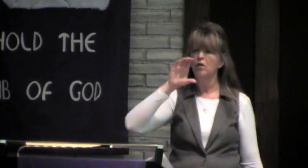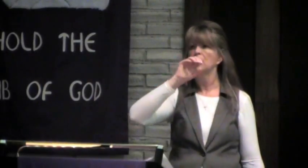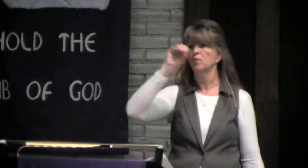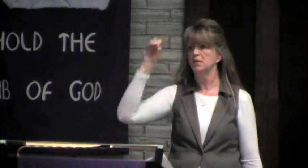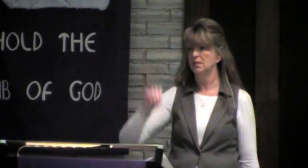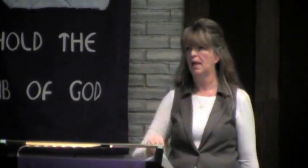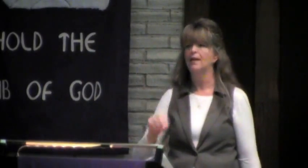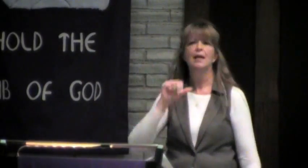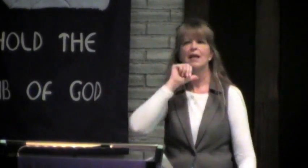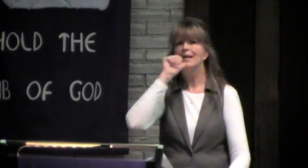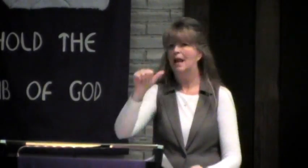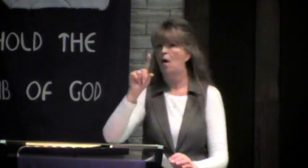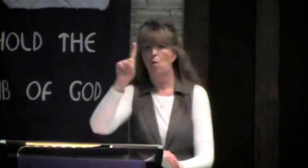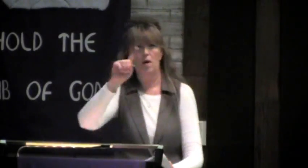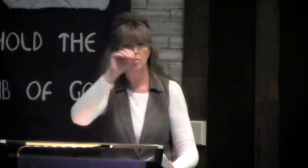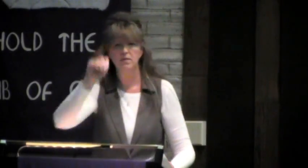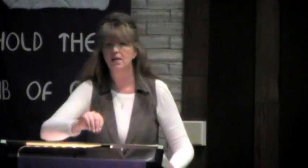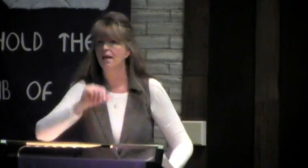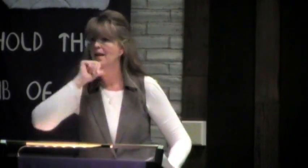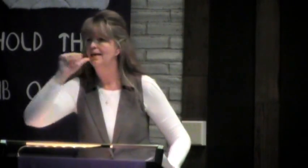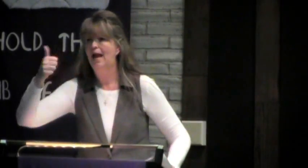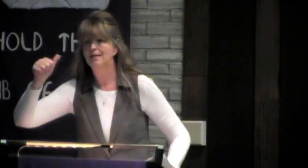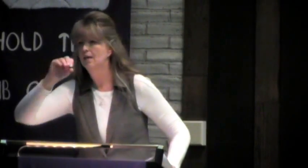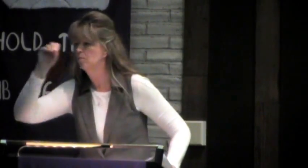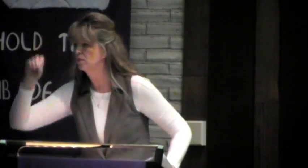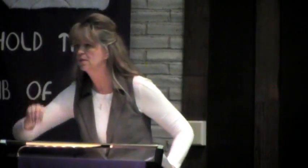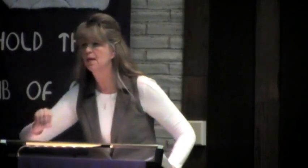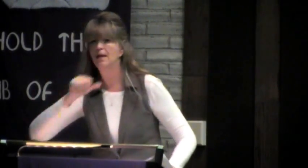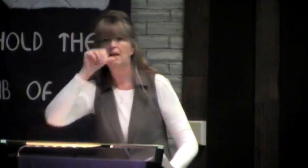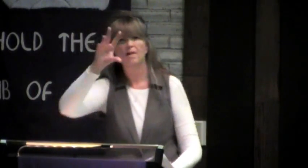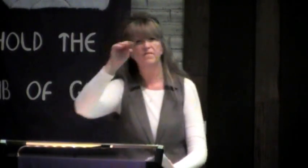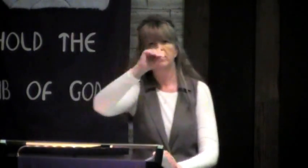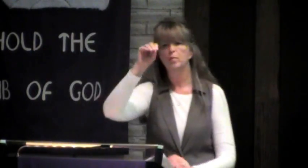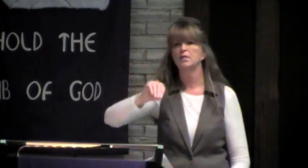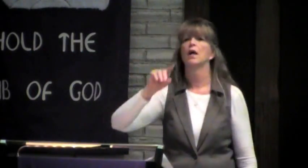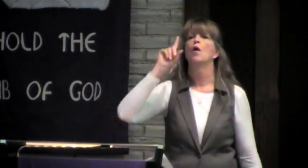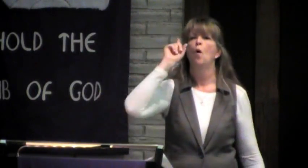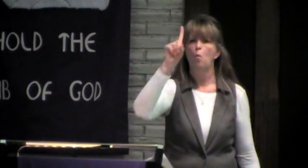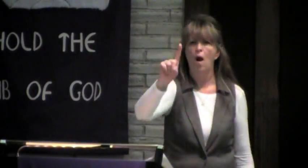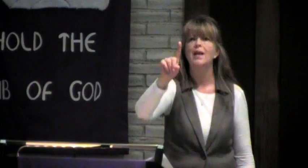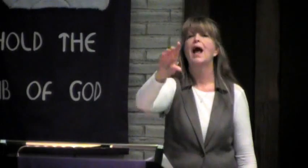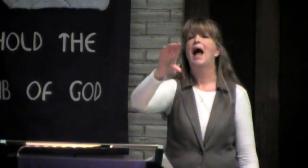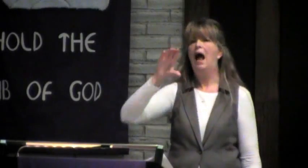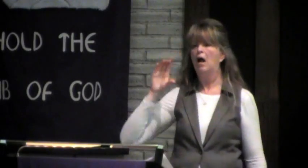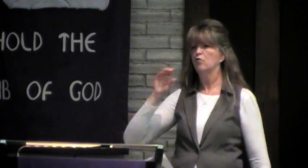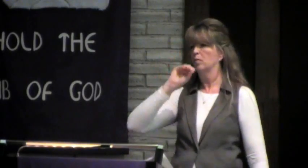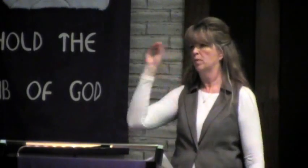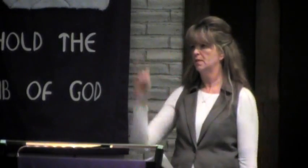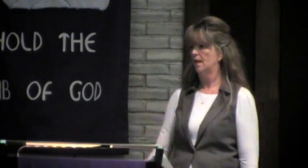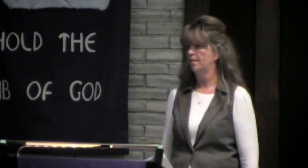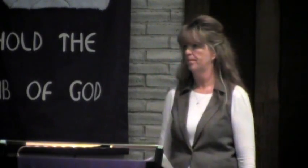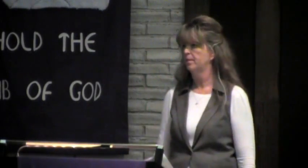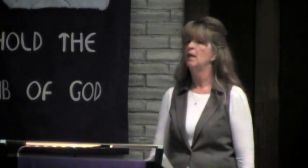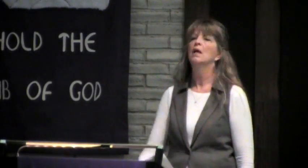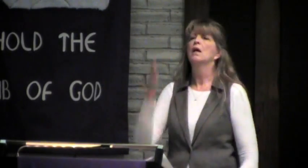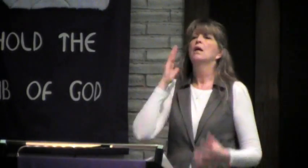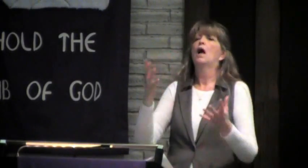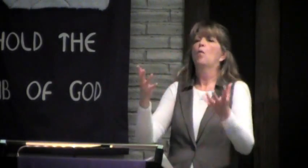100%. Not 20%, not 10%, not 50%, but